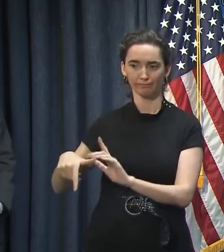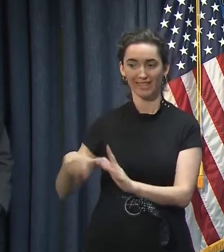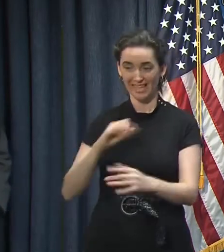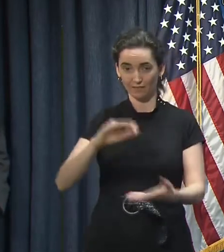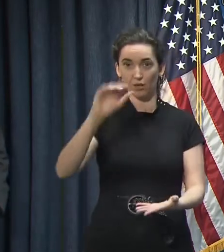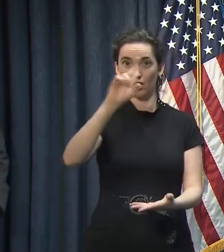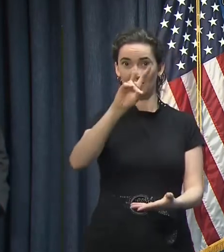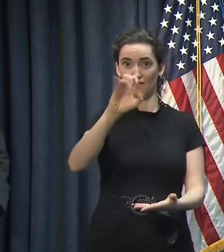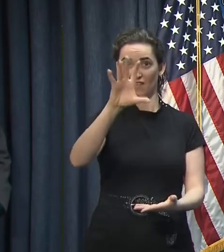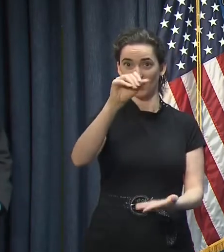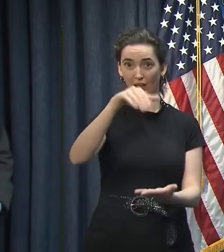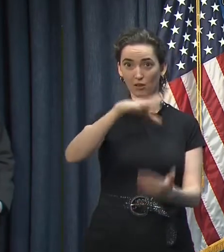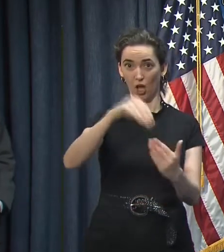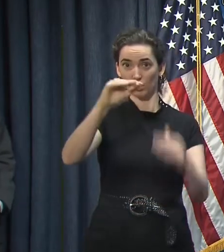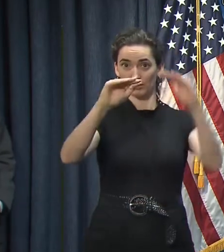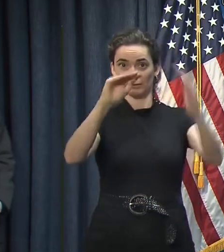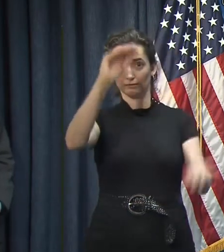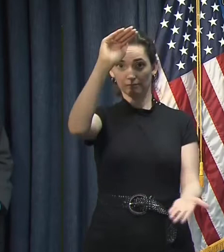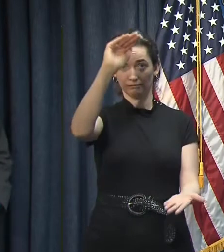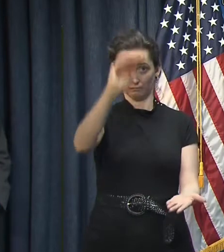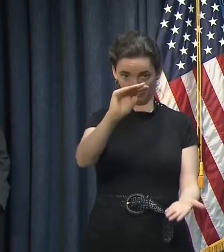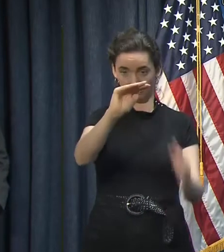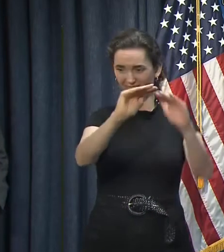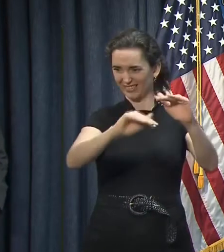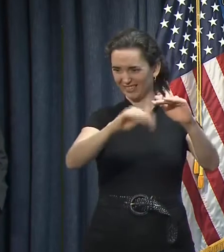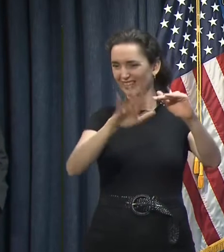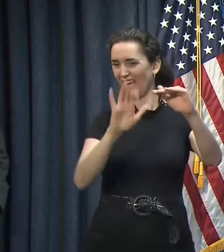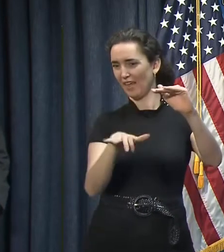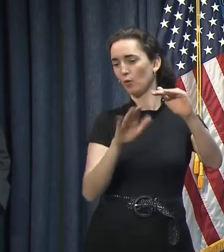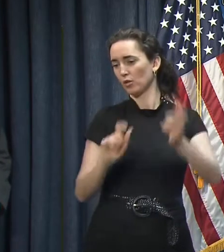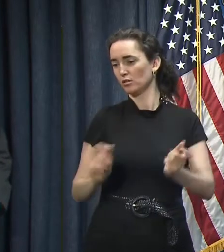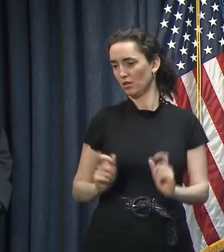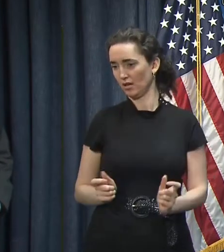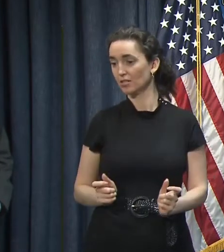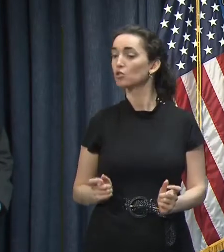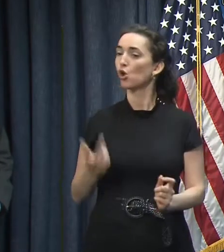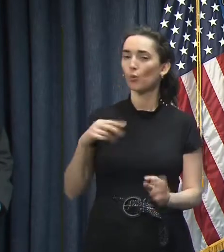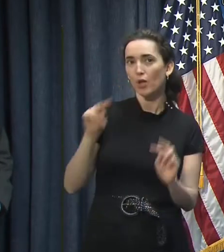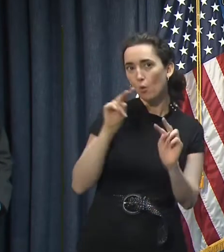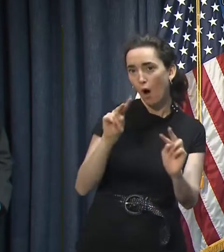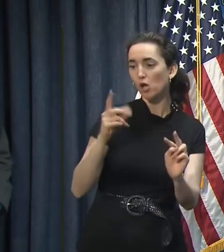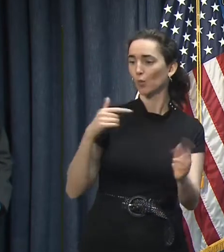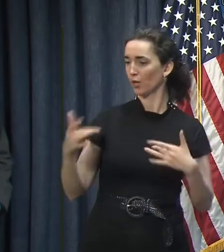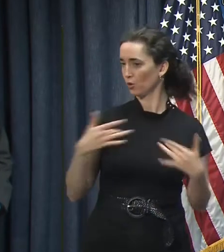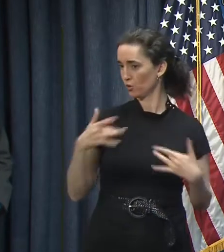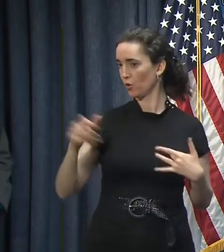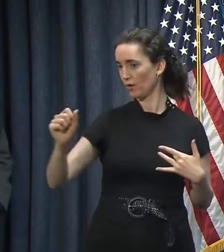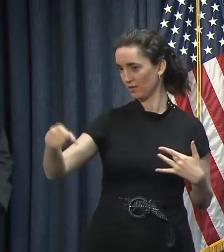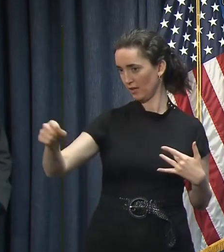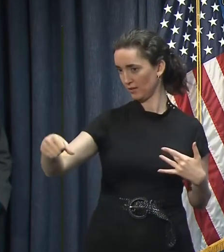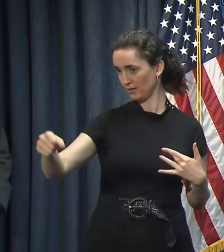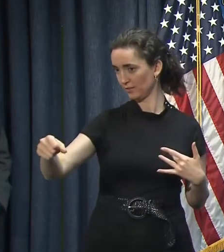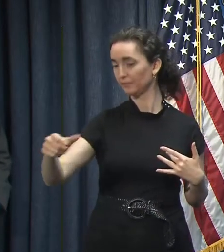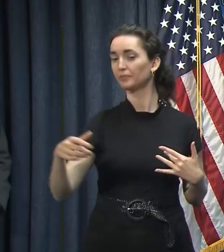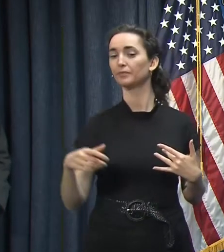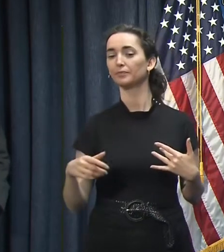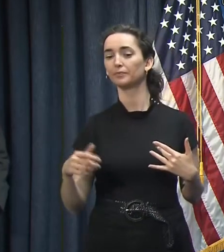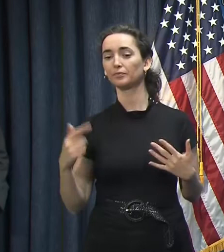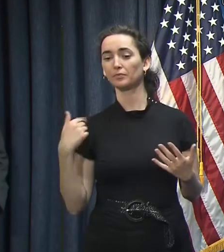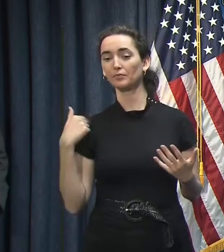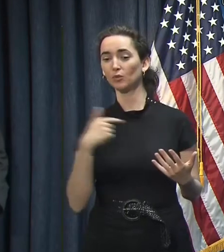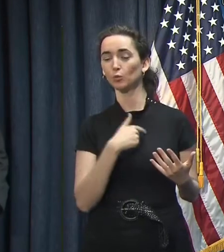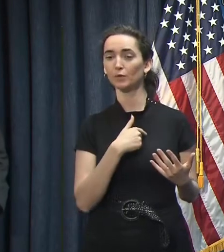is something that we are watching and concerned about and looking for